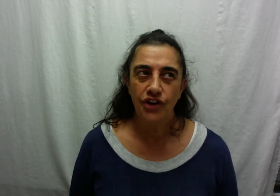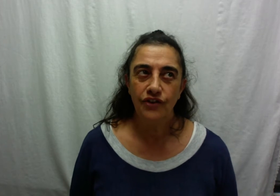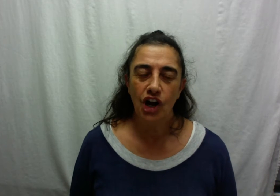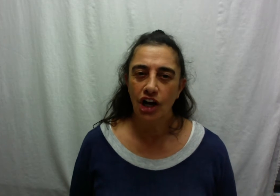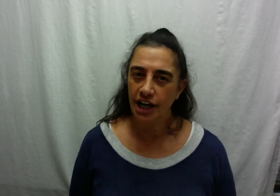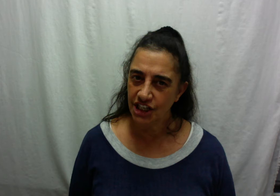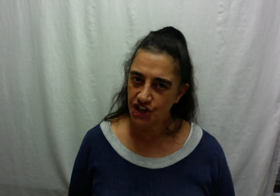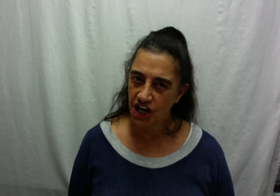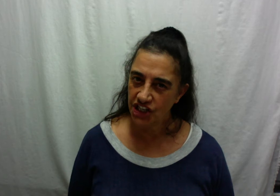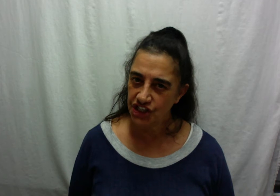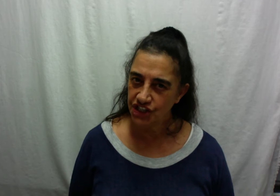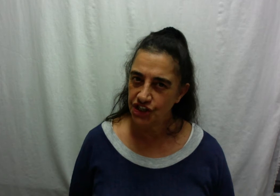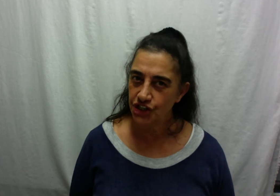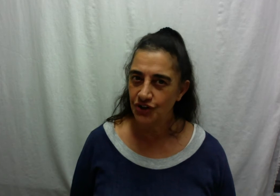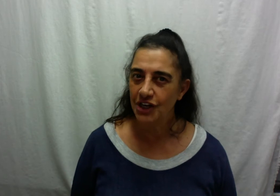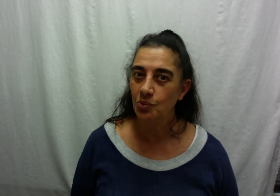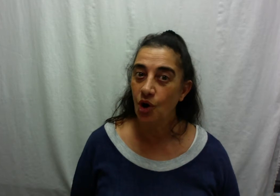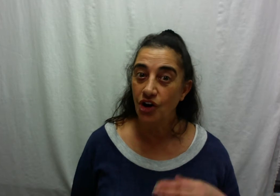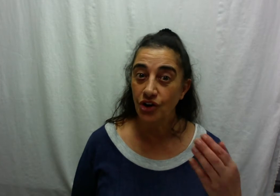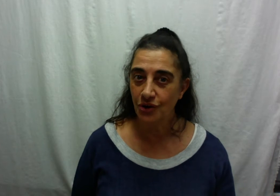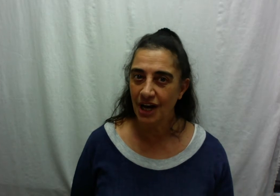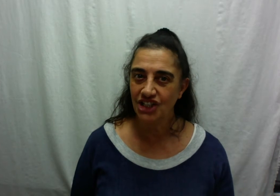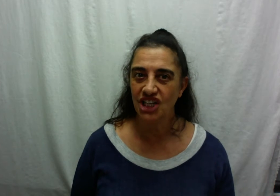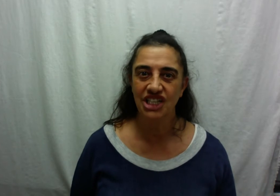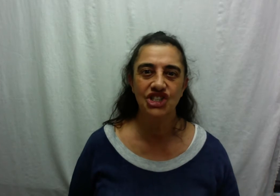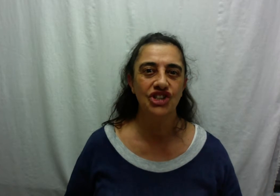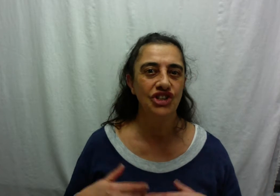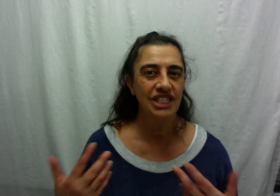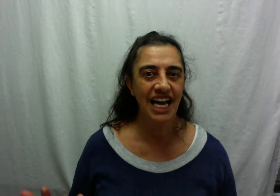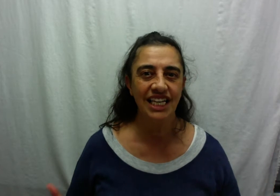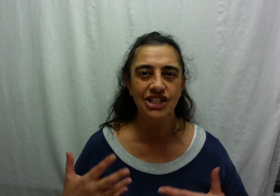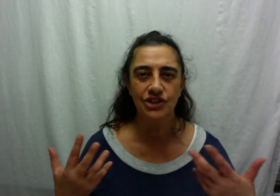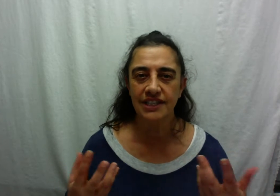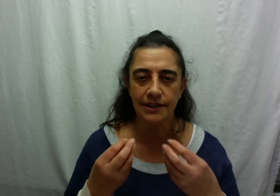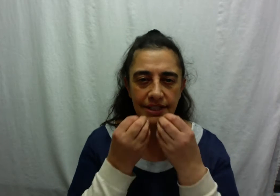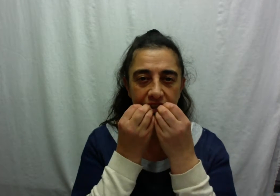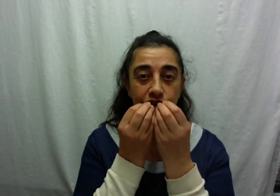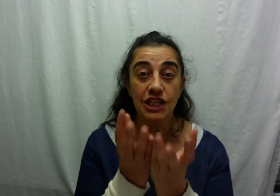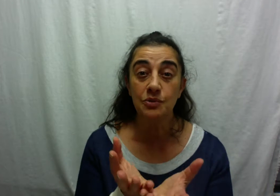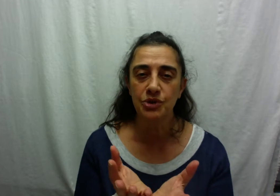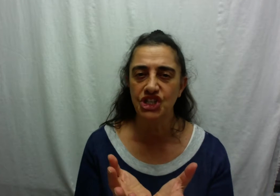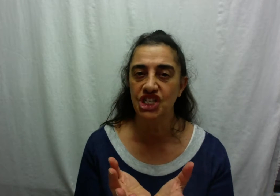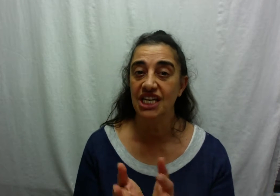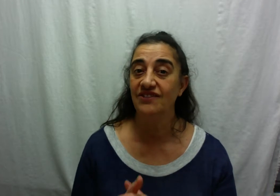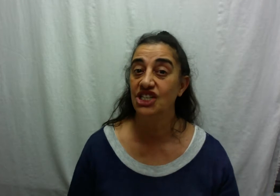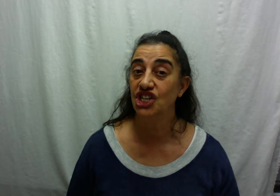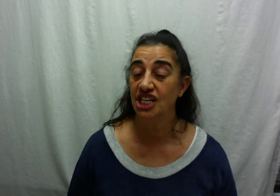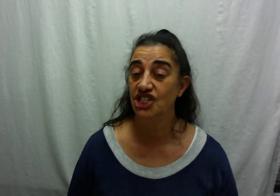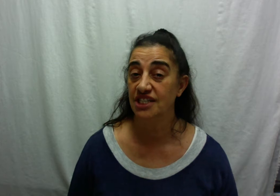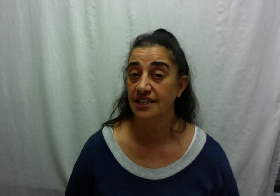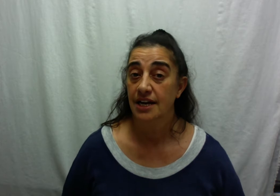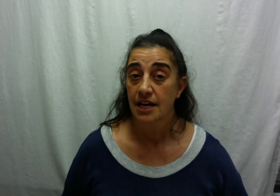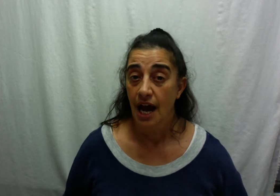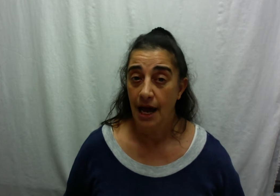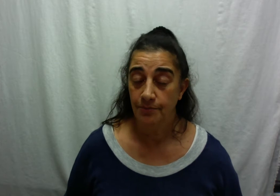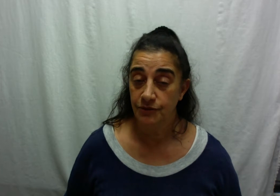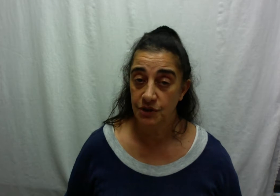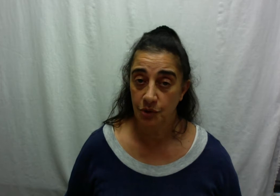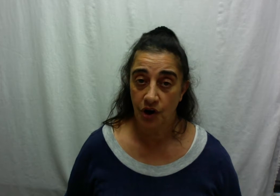you've got a lot of changes to doing what you actually do your talents your skills and your expression even changes um tomorrow